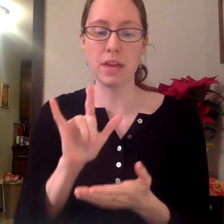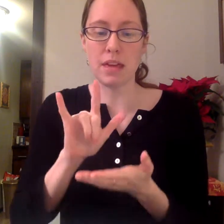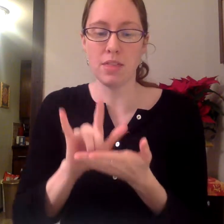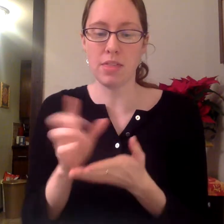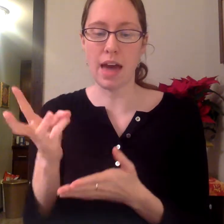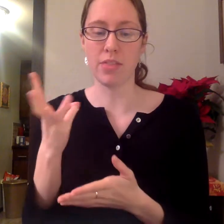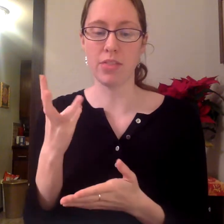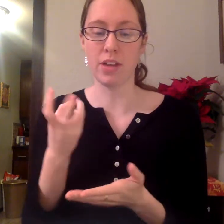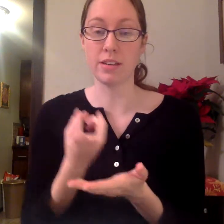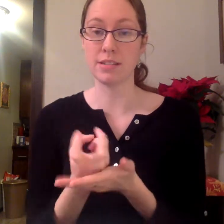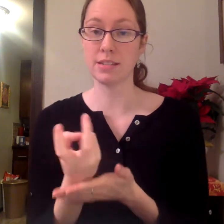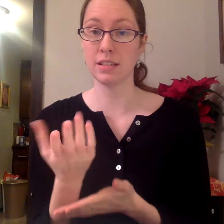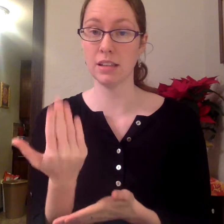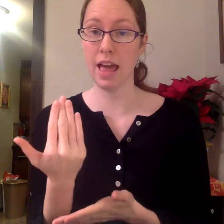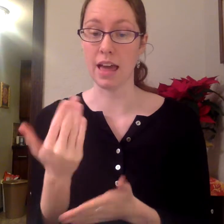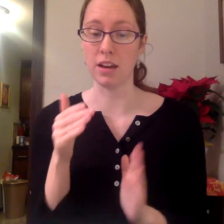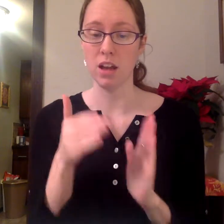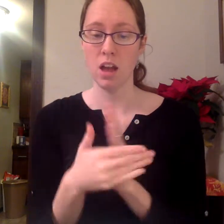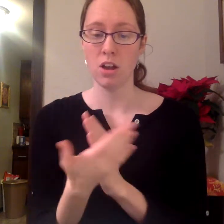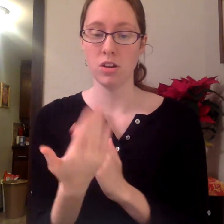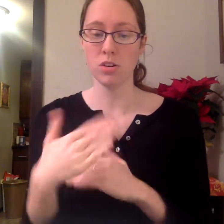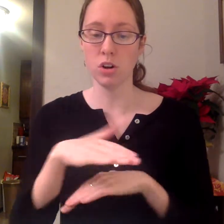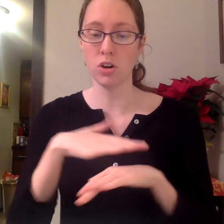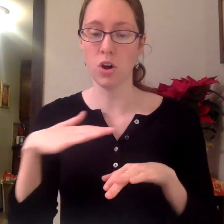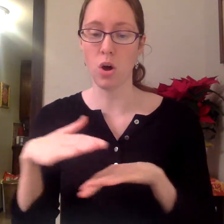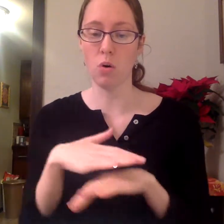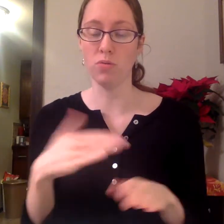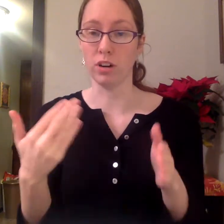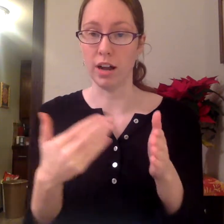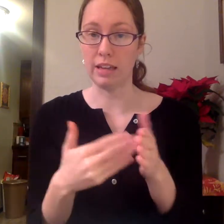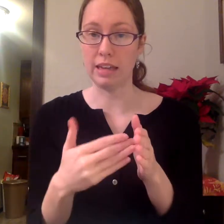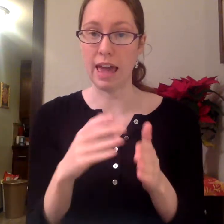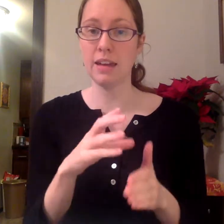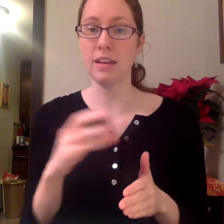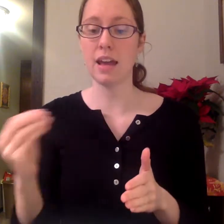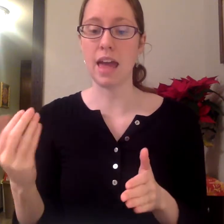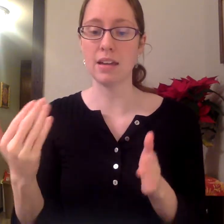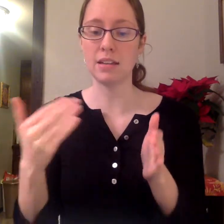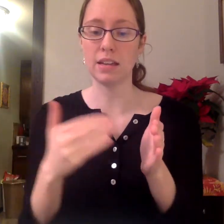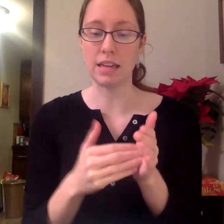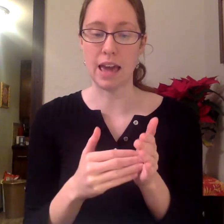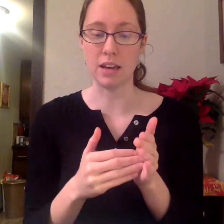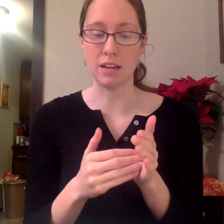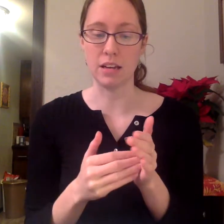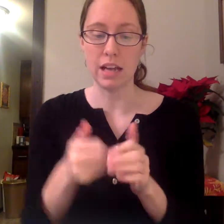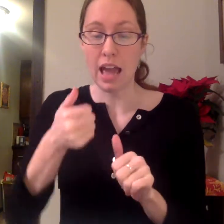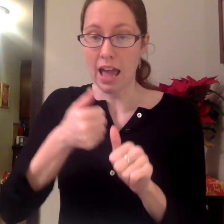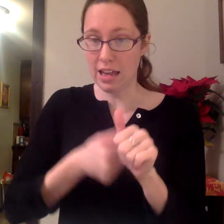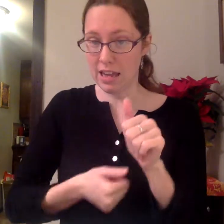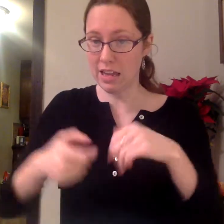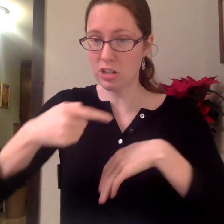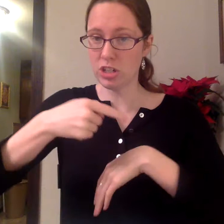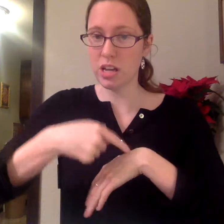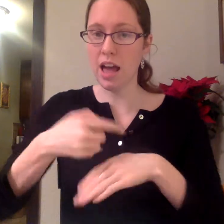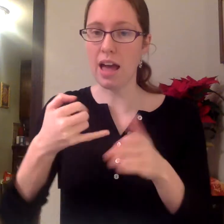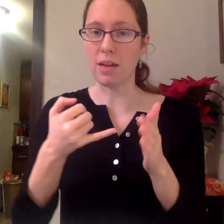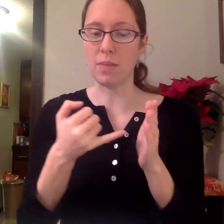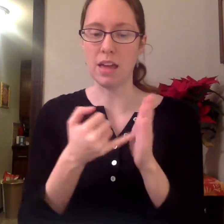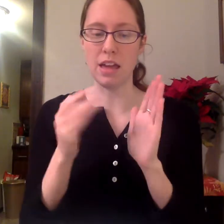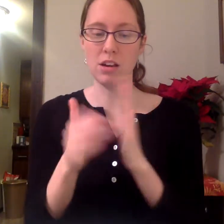that the sled turned over again and again. Each time it